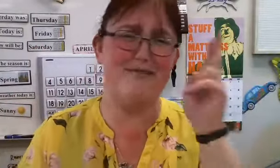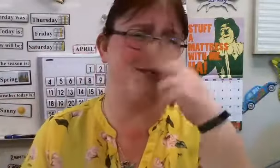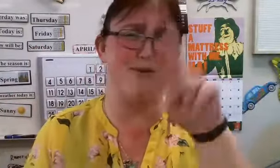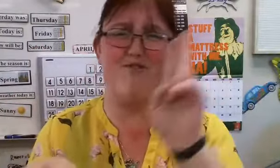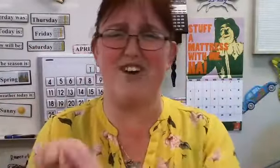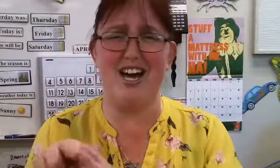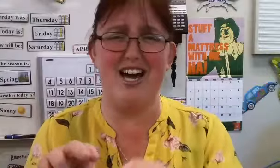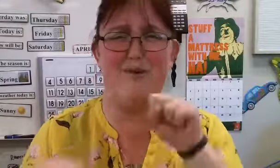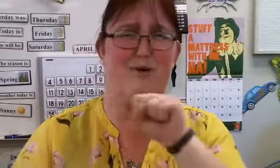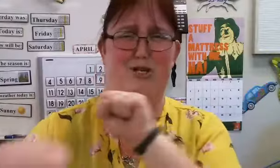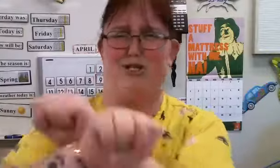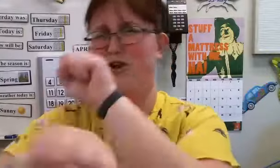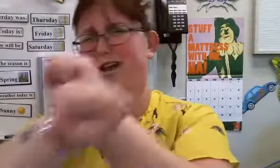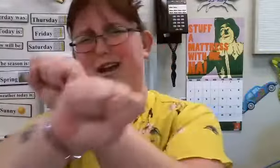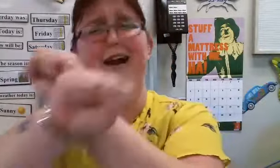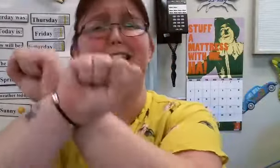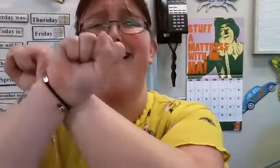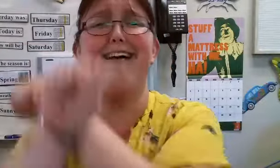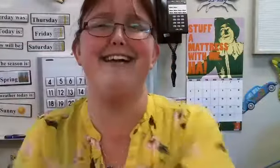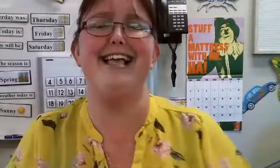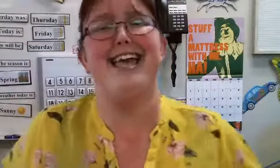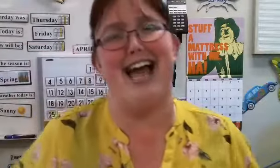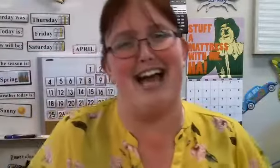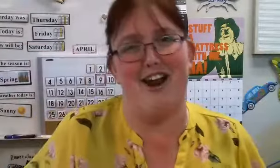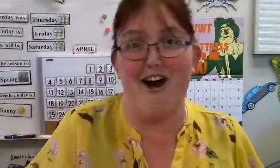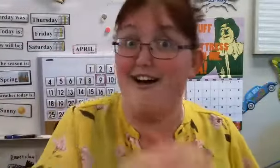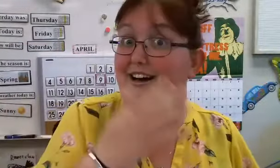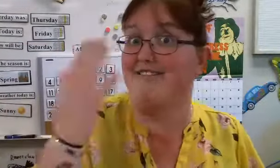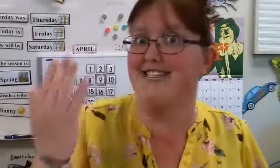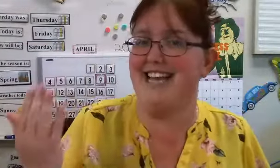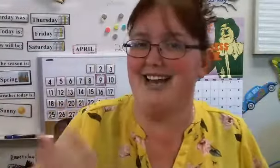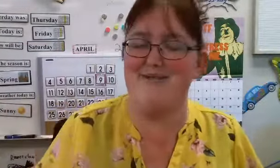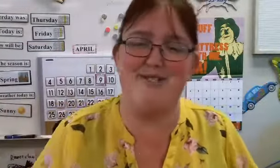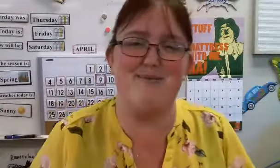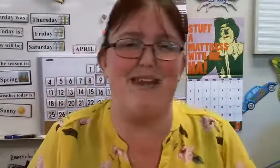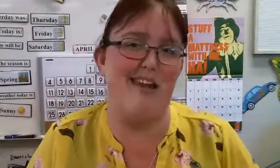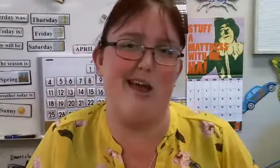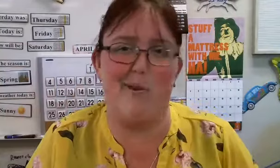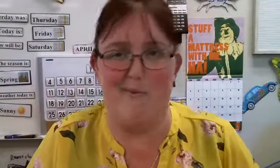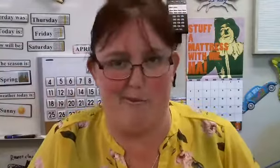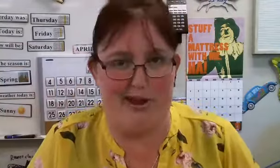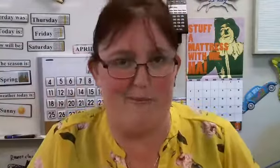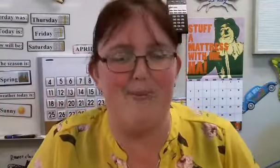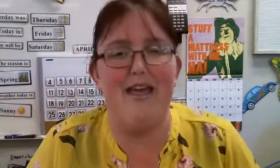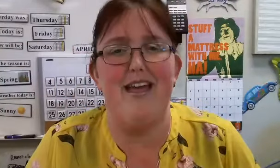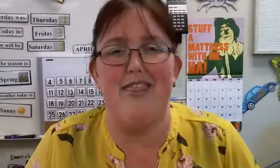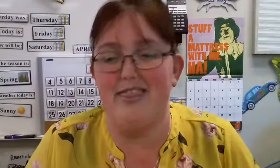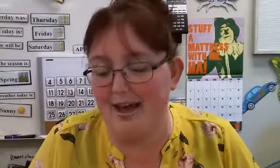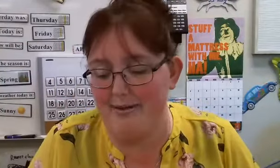We're going to have so much fun. We're going to work so very hard and all of this time will just be a memory. That